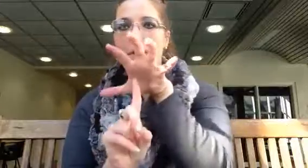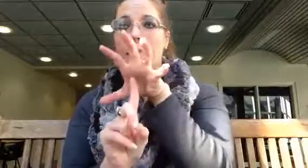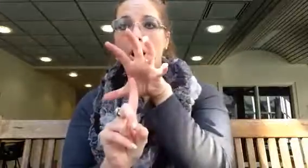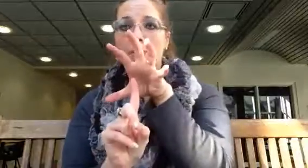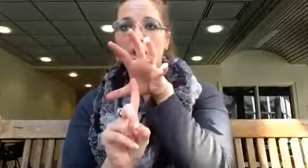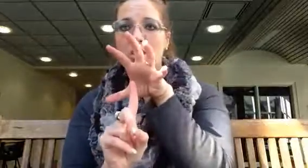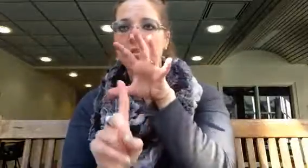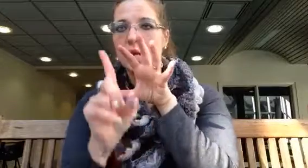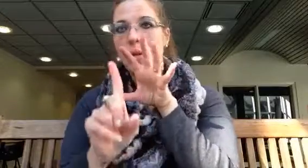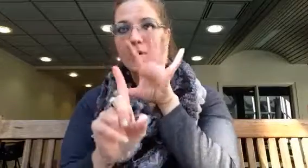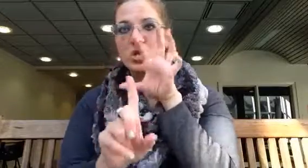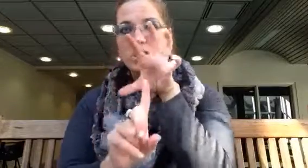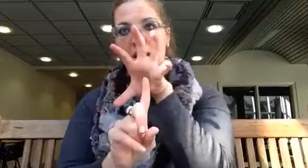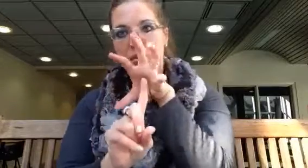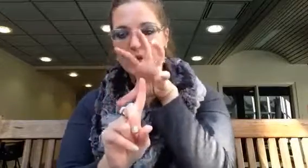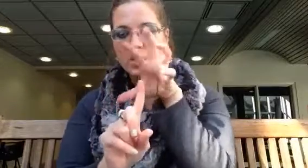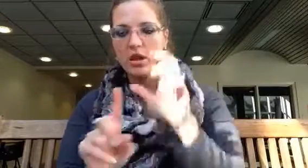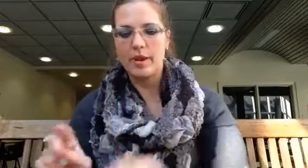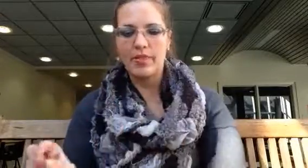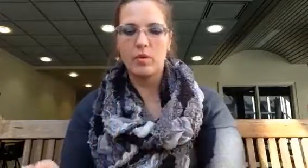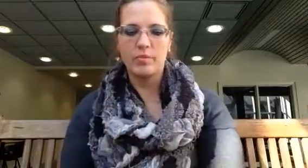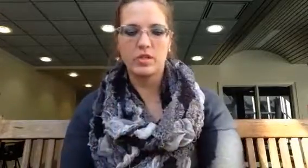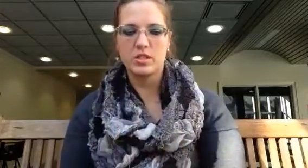Um. And popular. Like one person. Everyone's all about that one person.